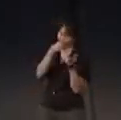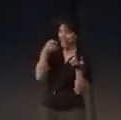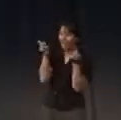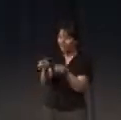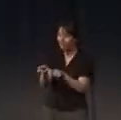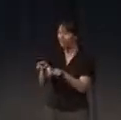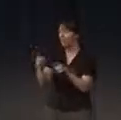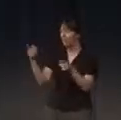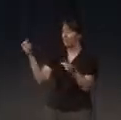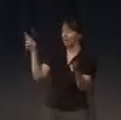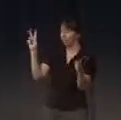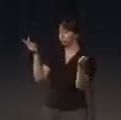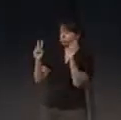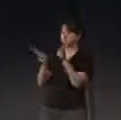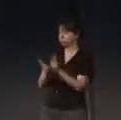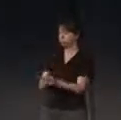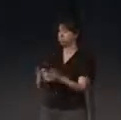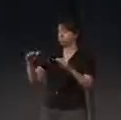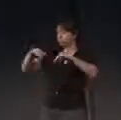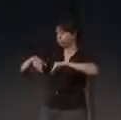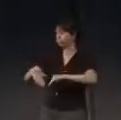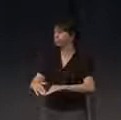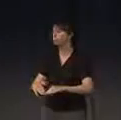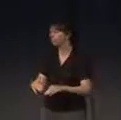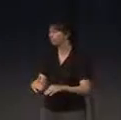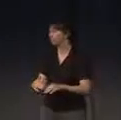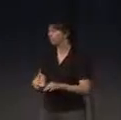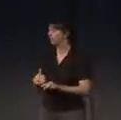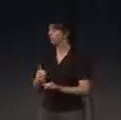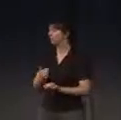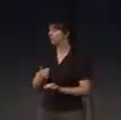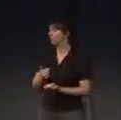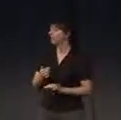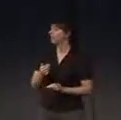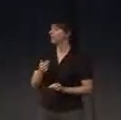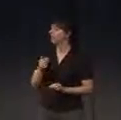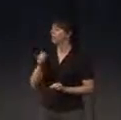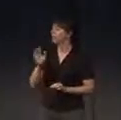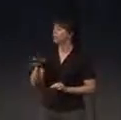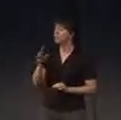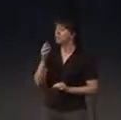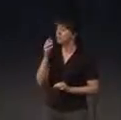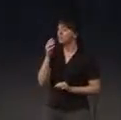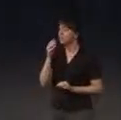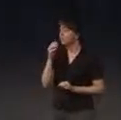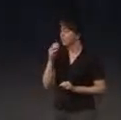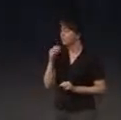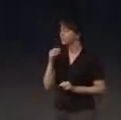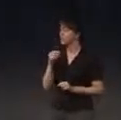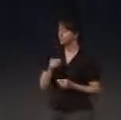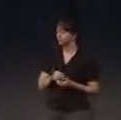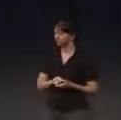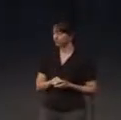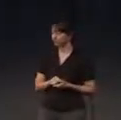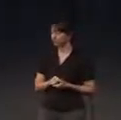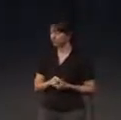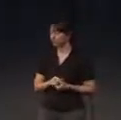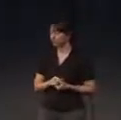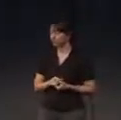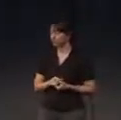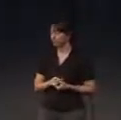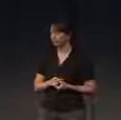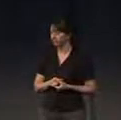are collapsing to the middle. Now, one thing which is very important, and I think to refer again to what